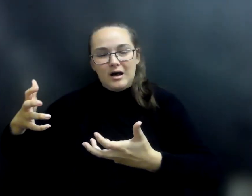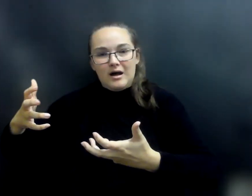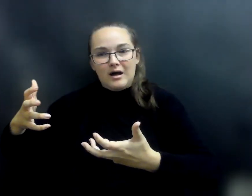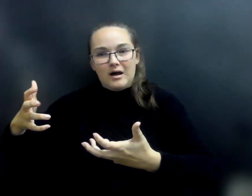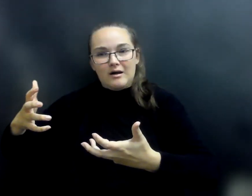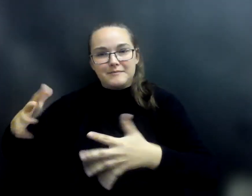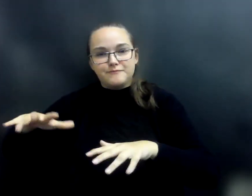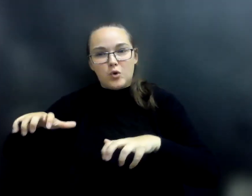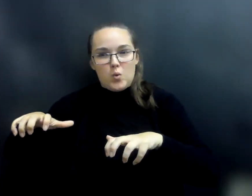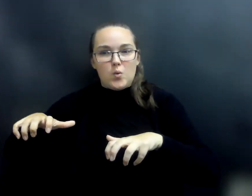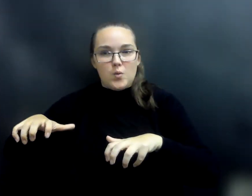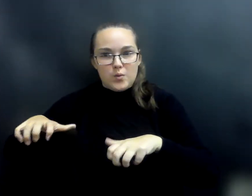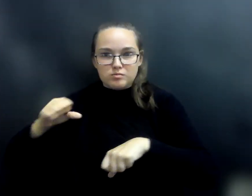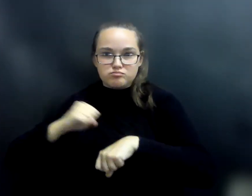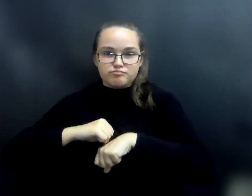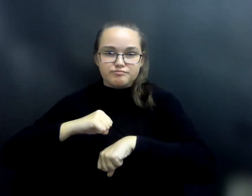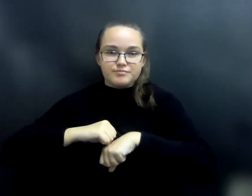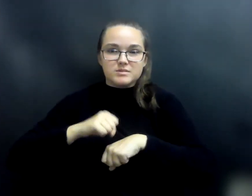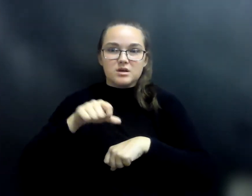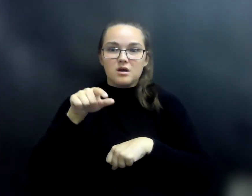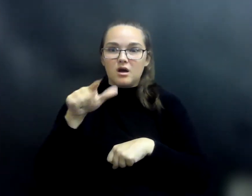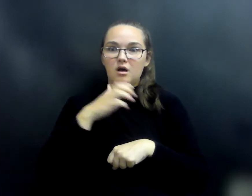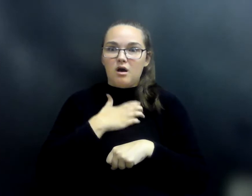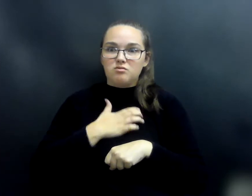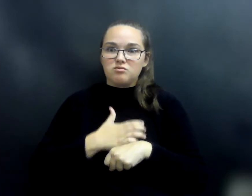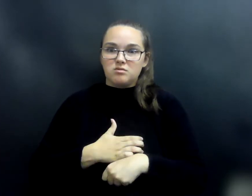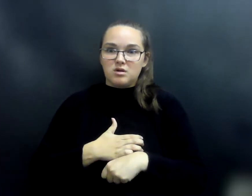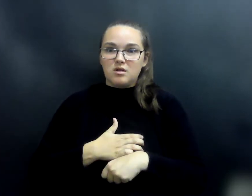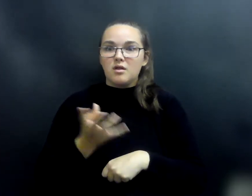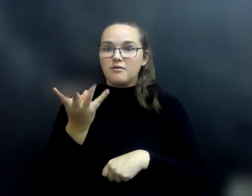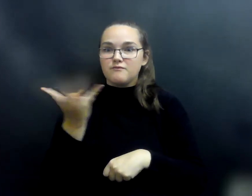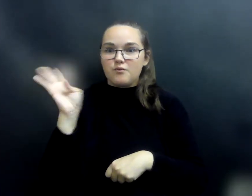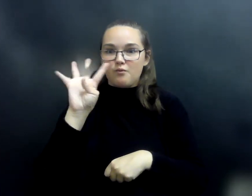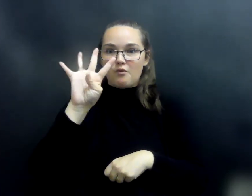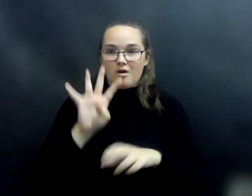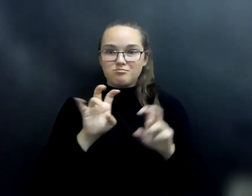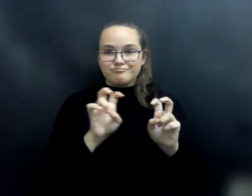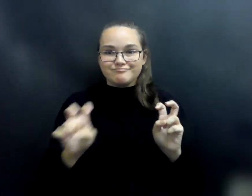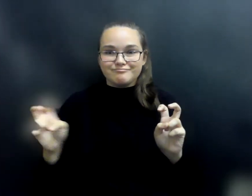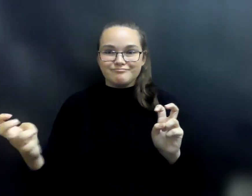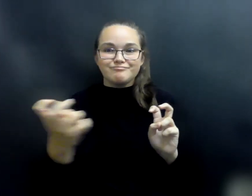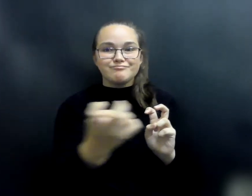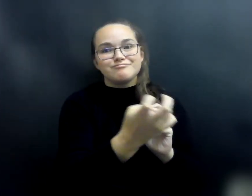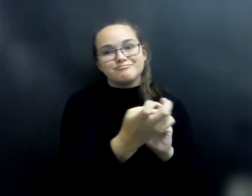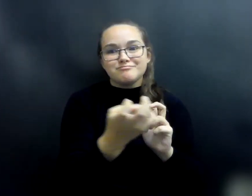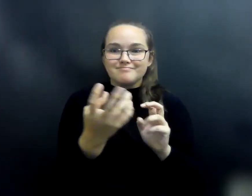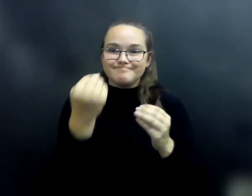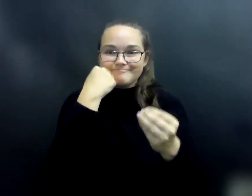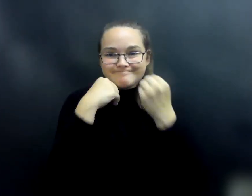Hungry after their long journey, the four travelers sat down to enjoy the feast before them and ate until they felt